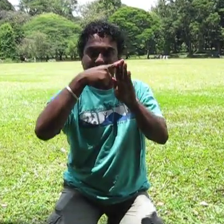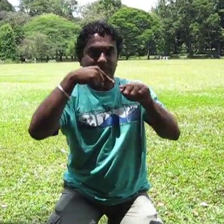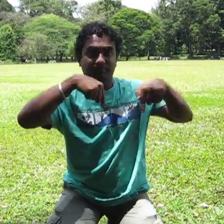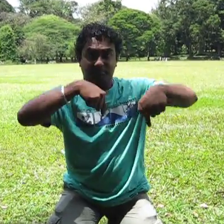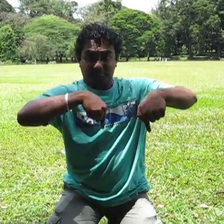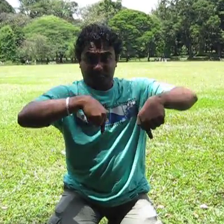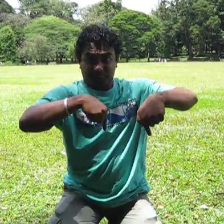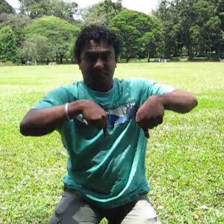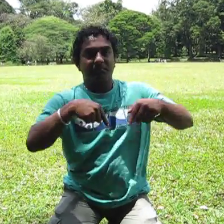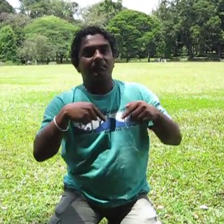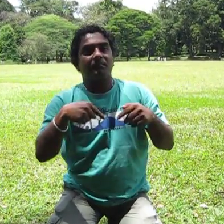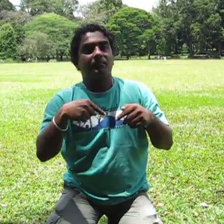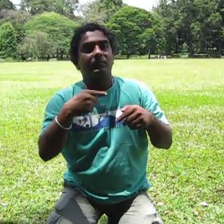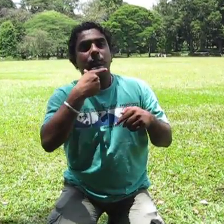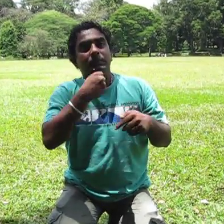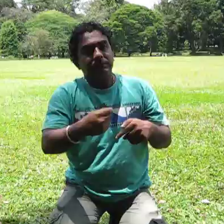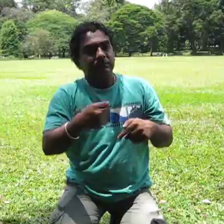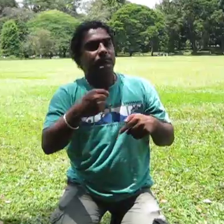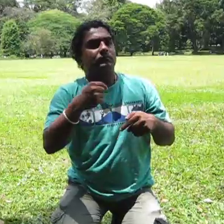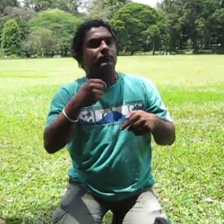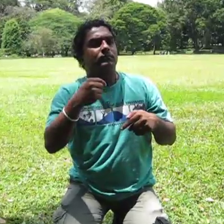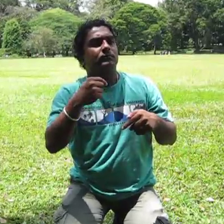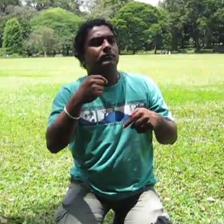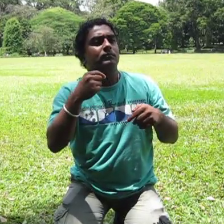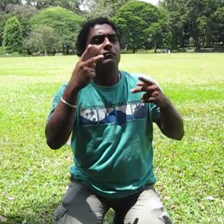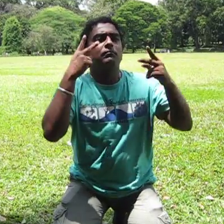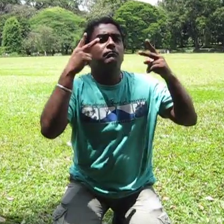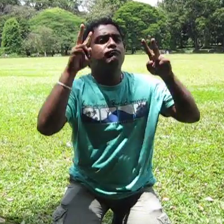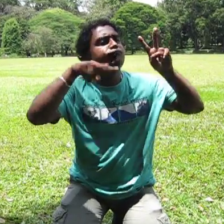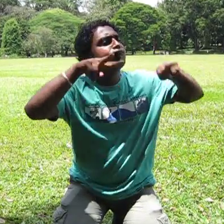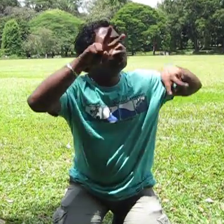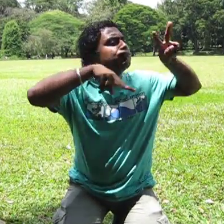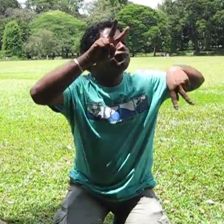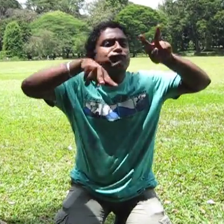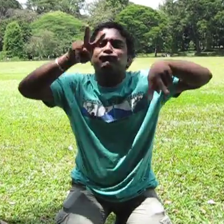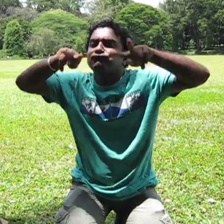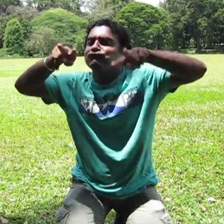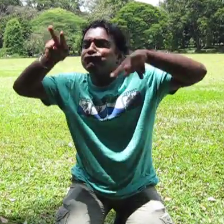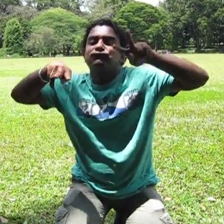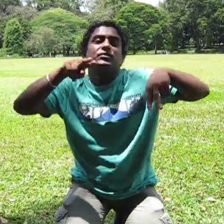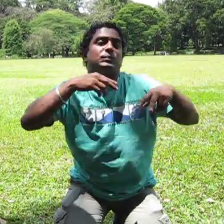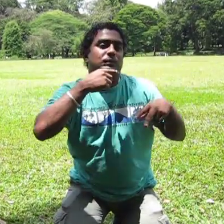It's a about from the beginning. I was by West